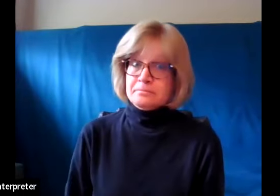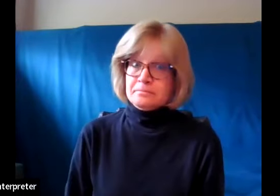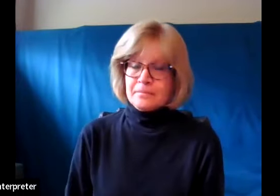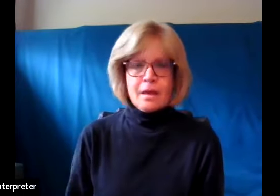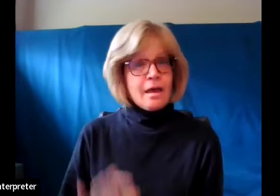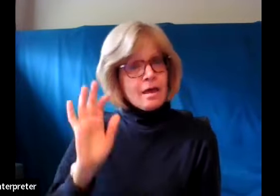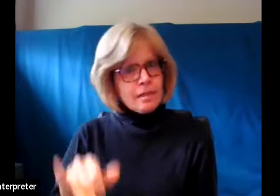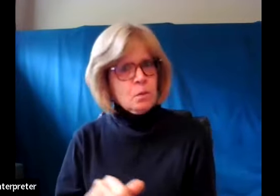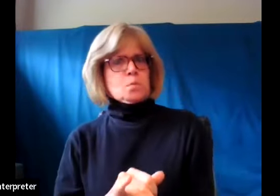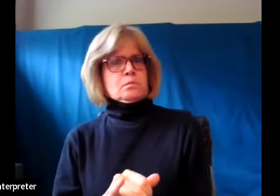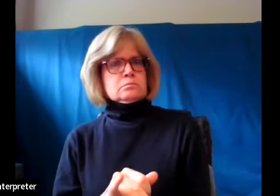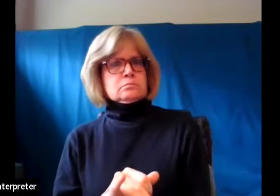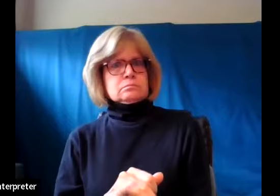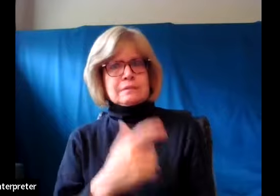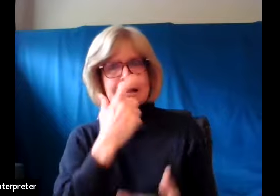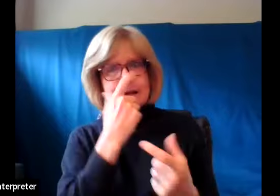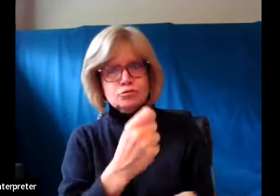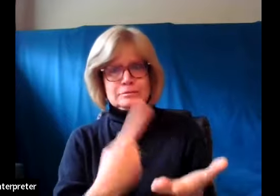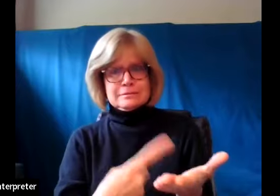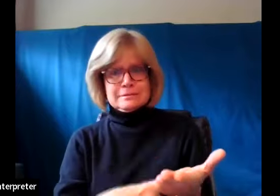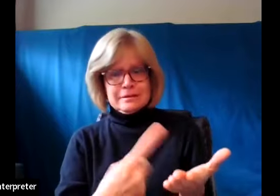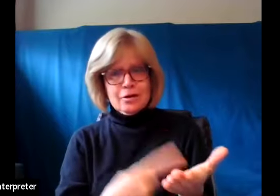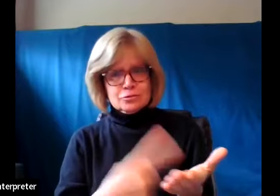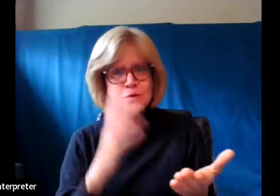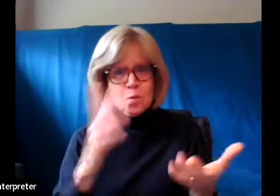And that would generate some interesting discussions.